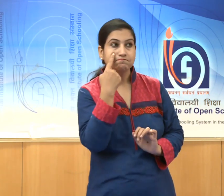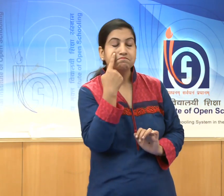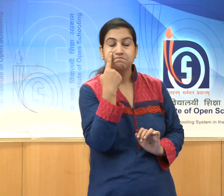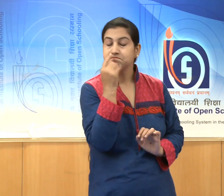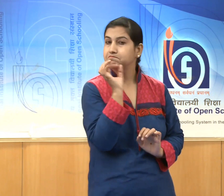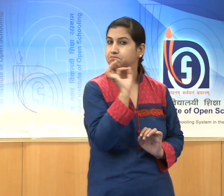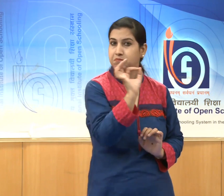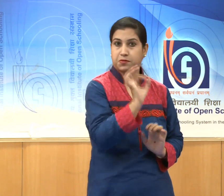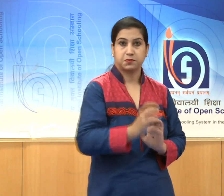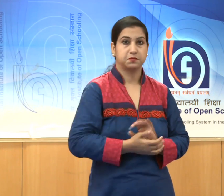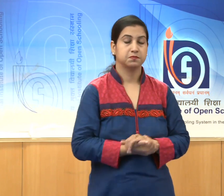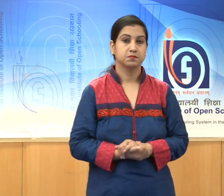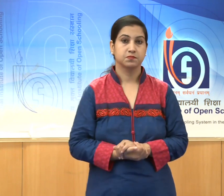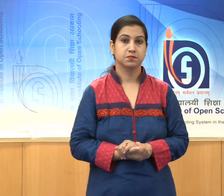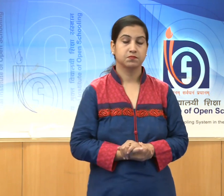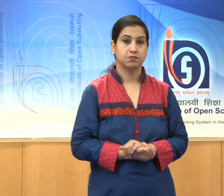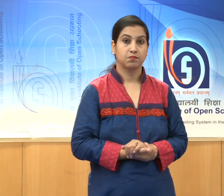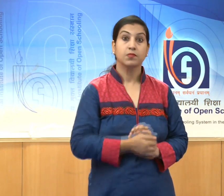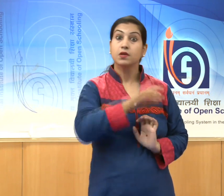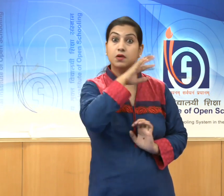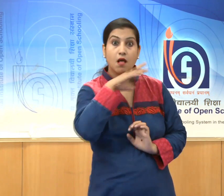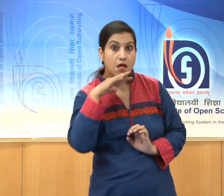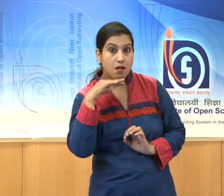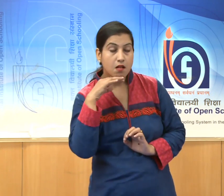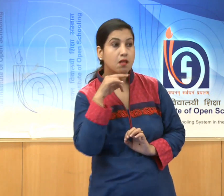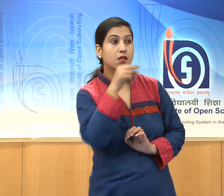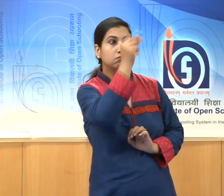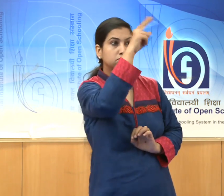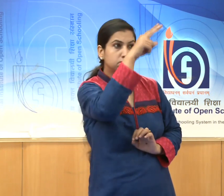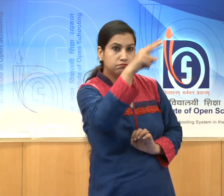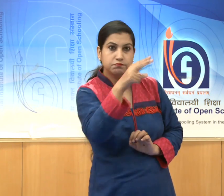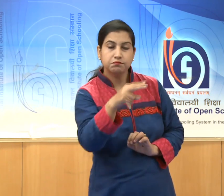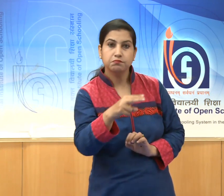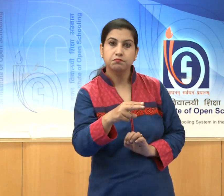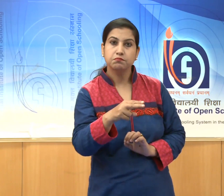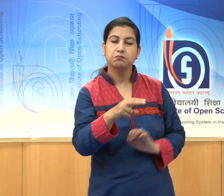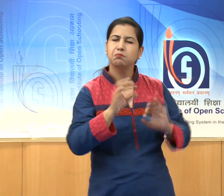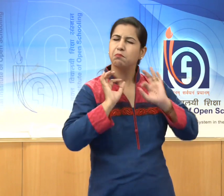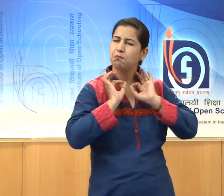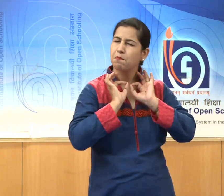The colour used have been very earthly